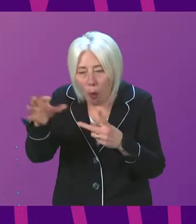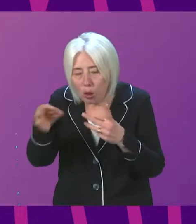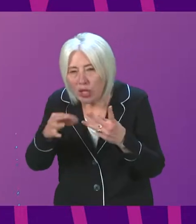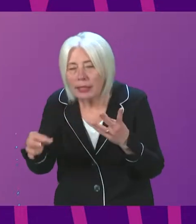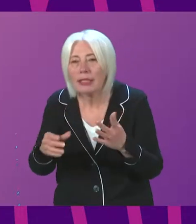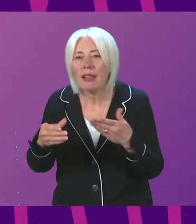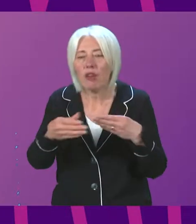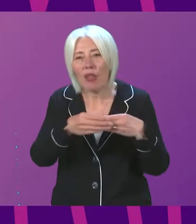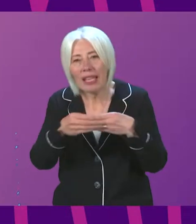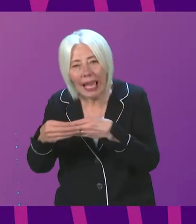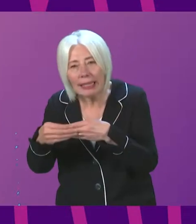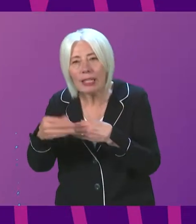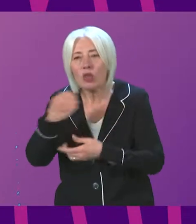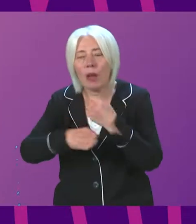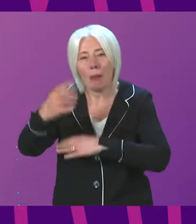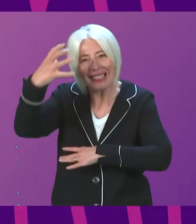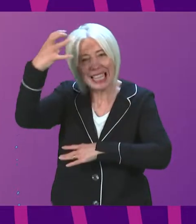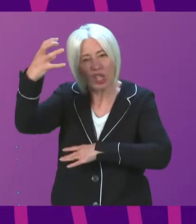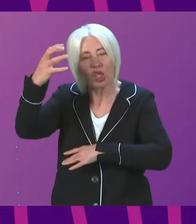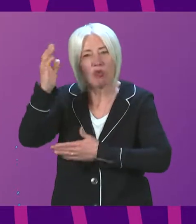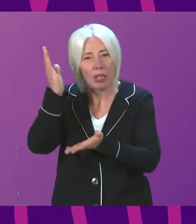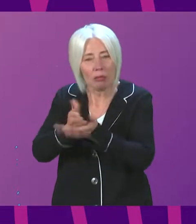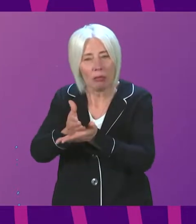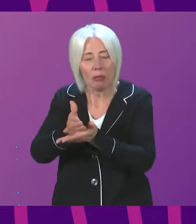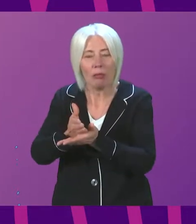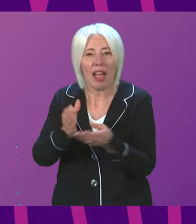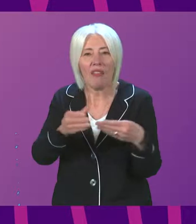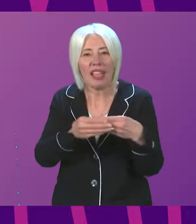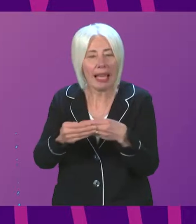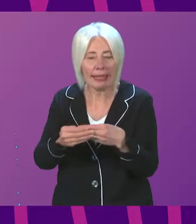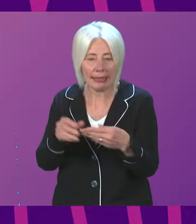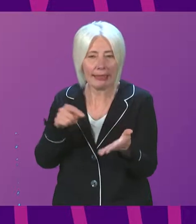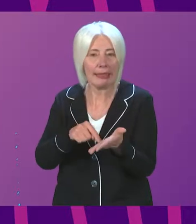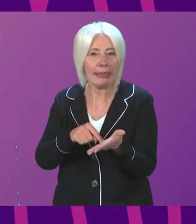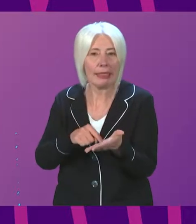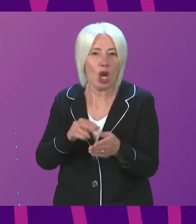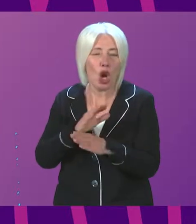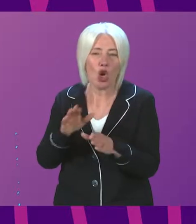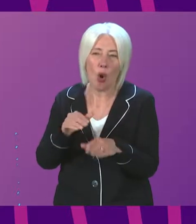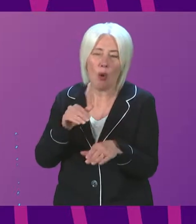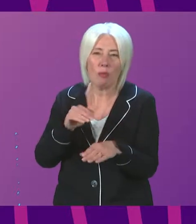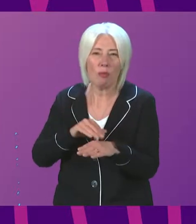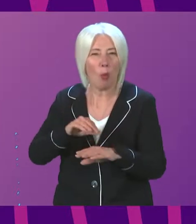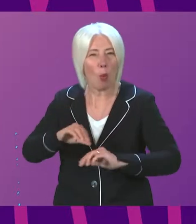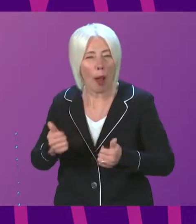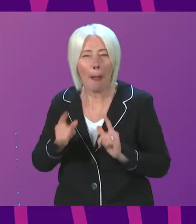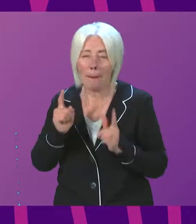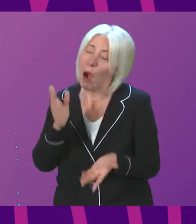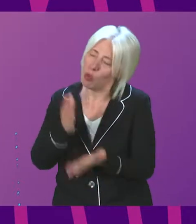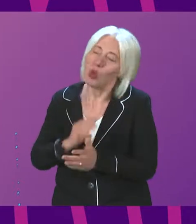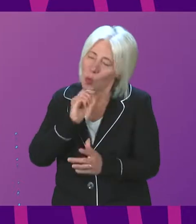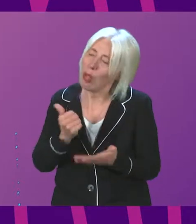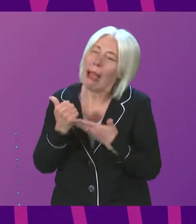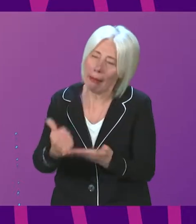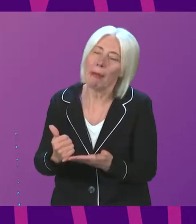that guidance on a statutory basis particularly if the guidance itself does not have the desired effect although I hope it will make a